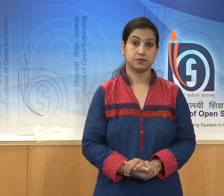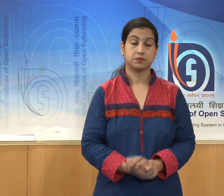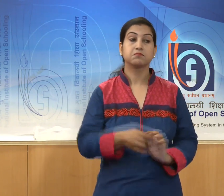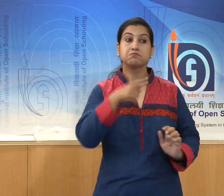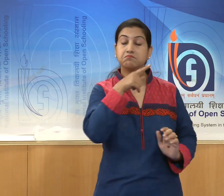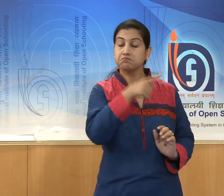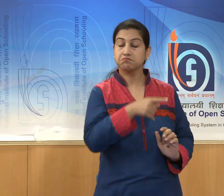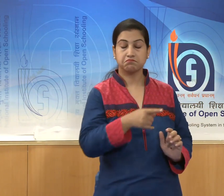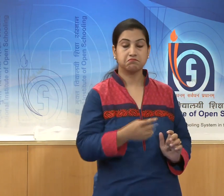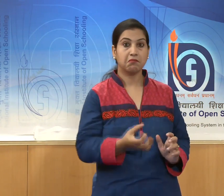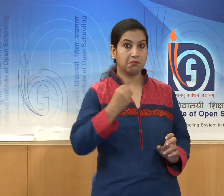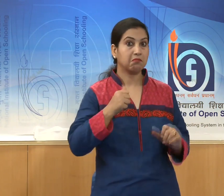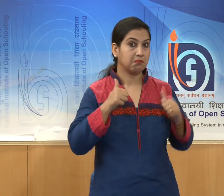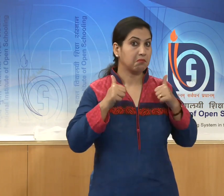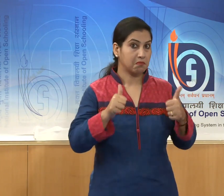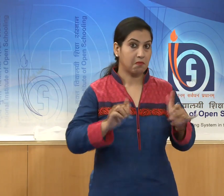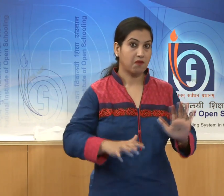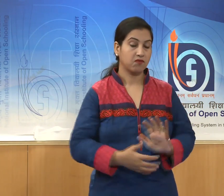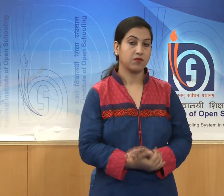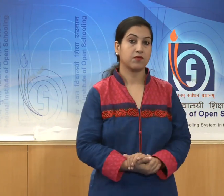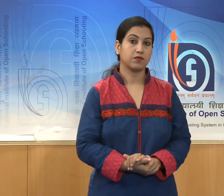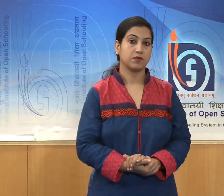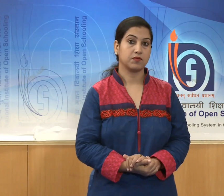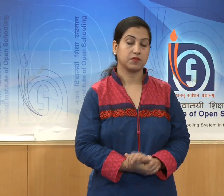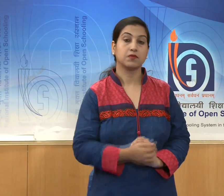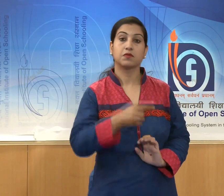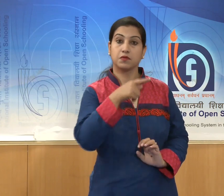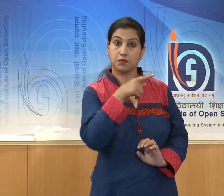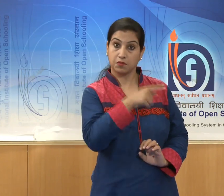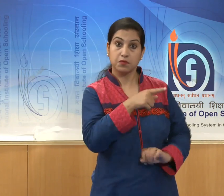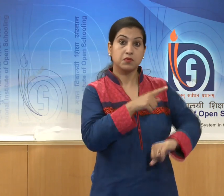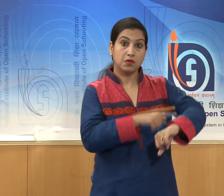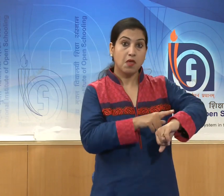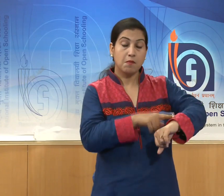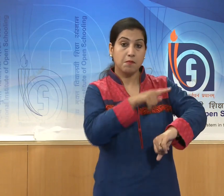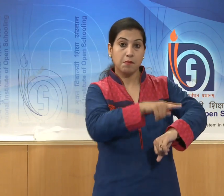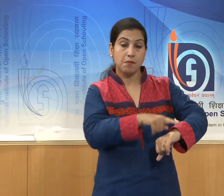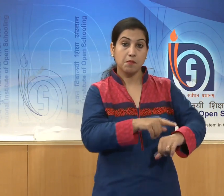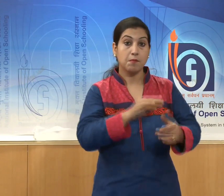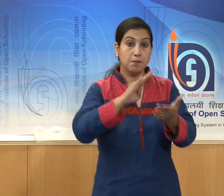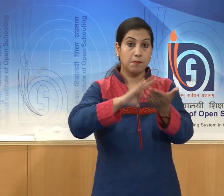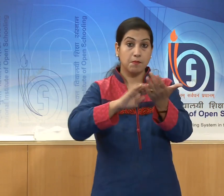of the Moorian sculptures